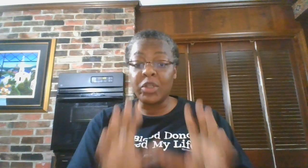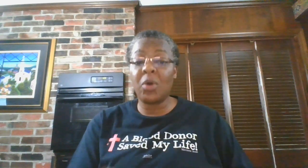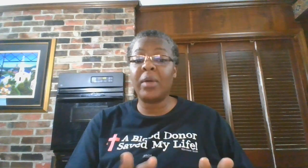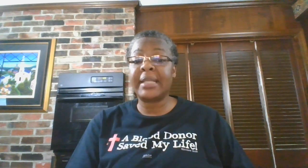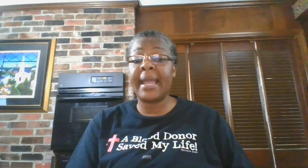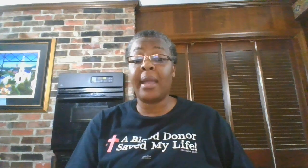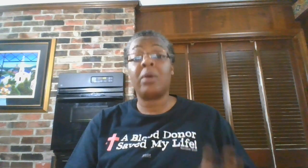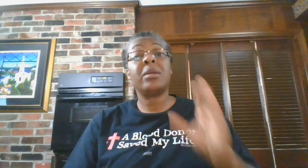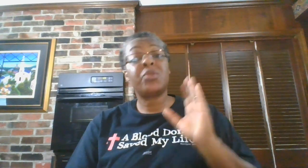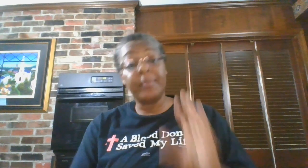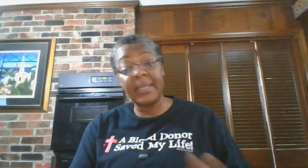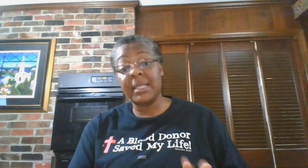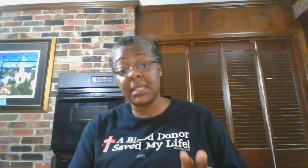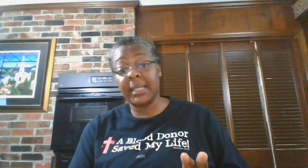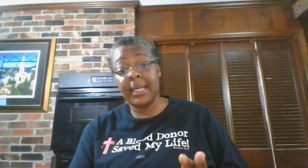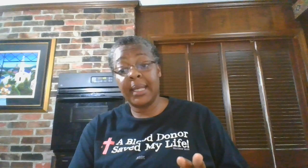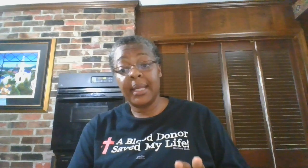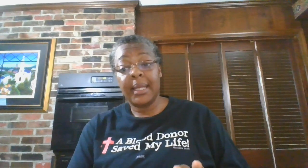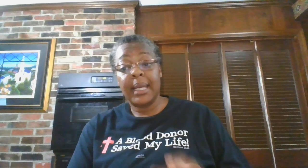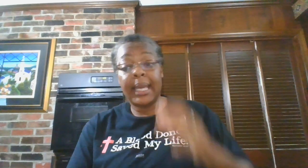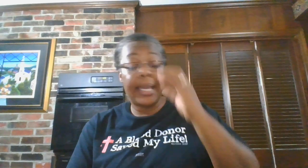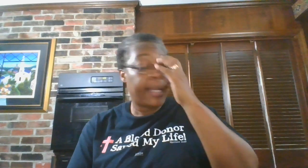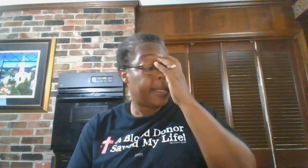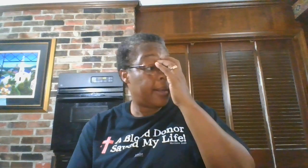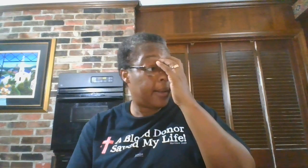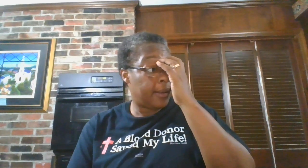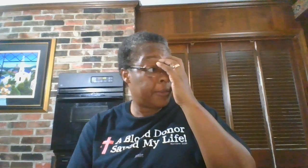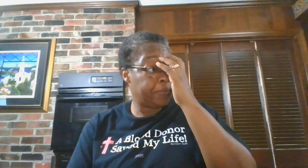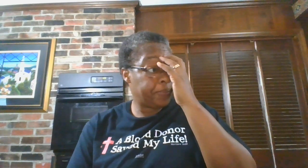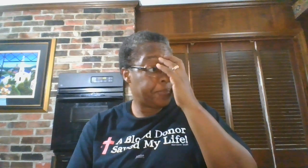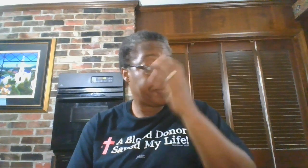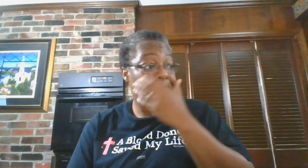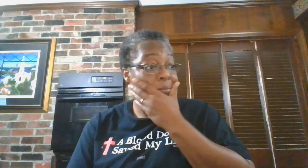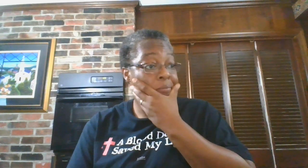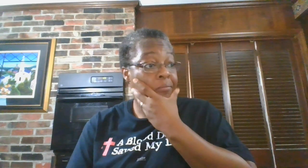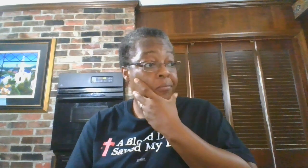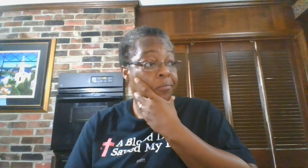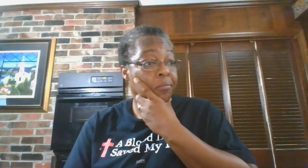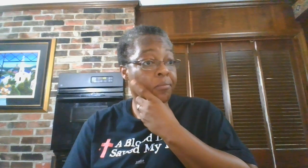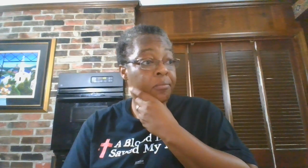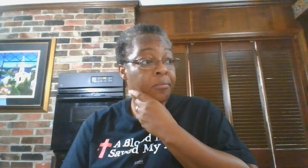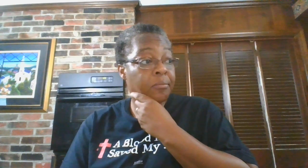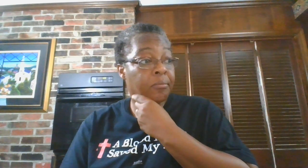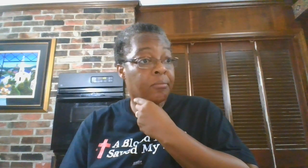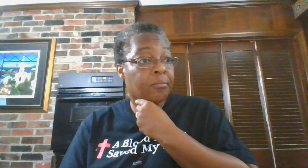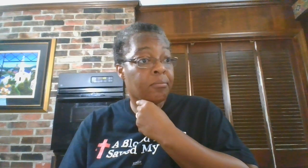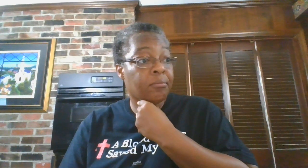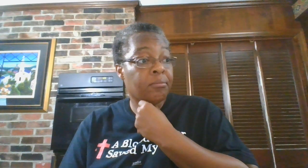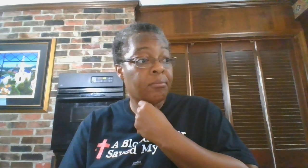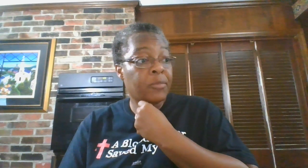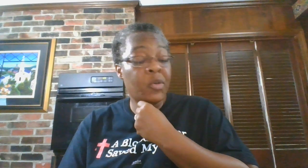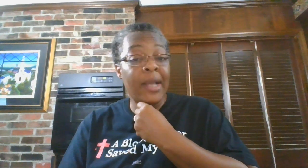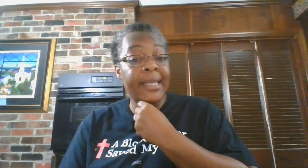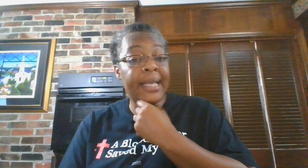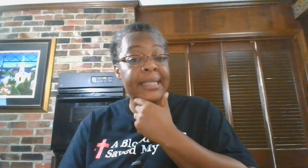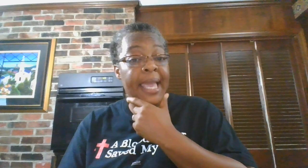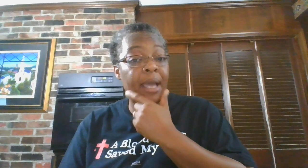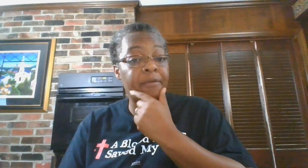going down tremendously. And, um, so I guess after